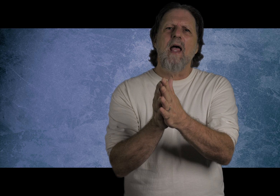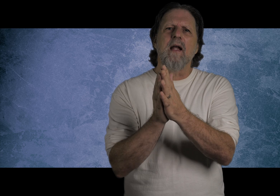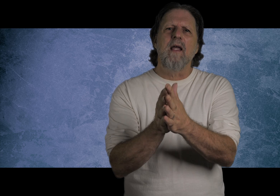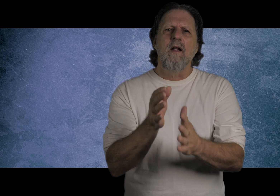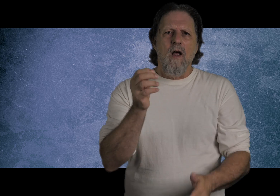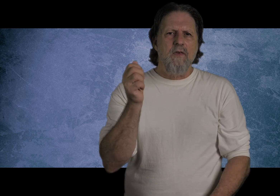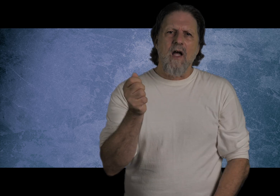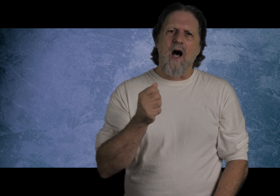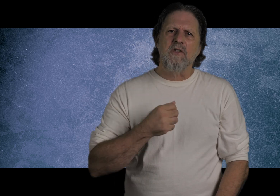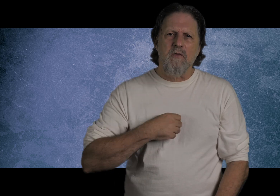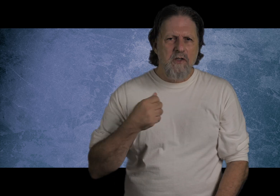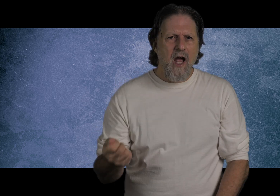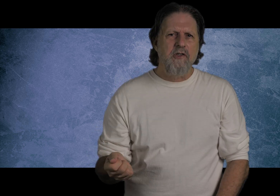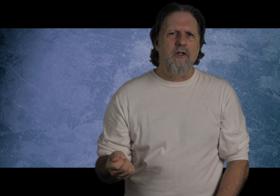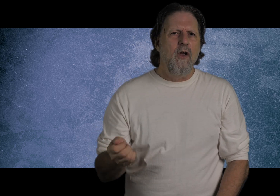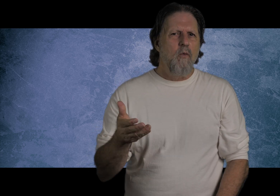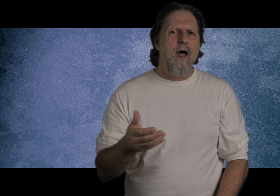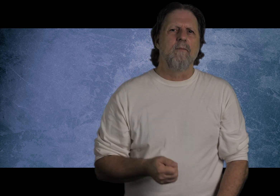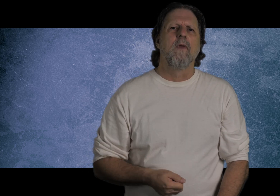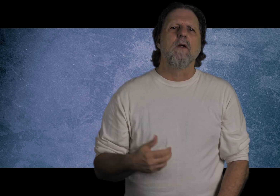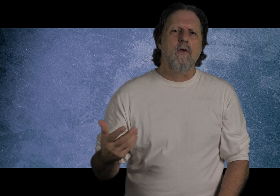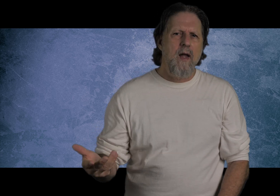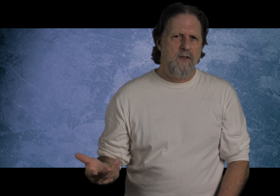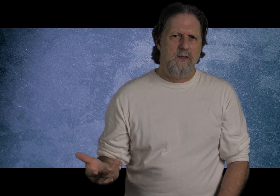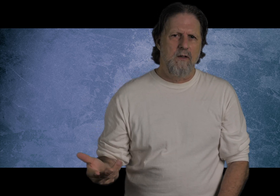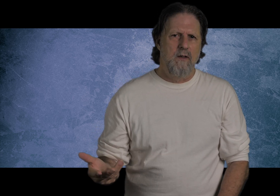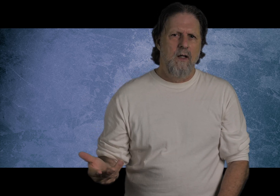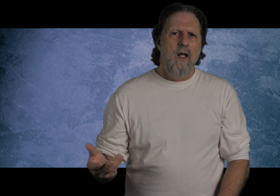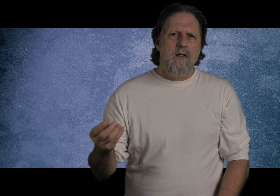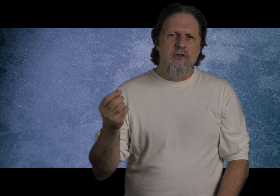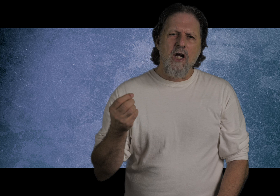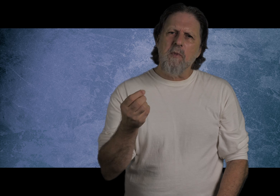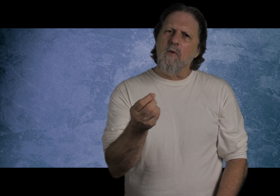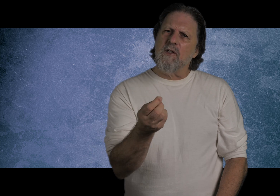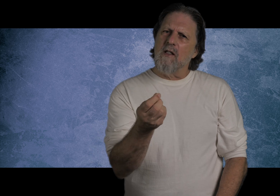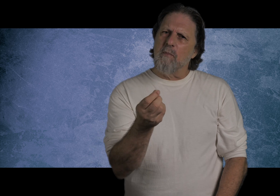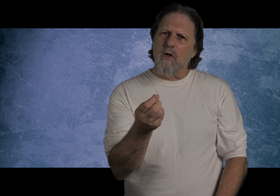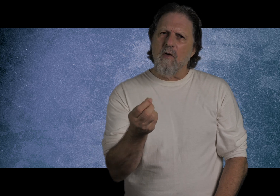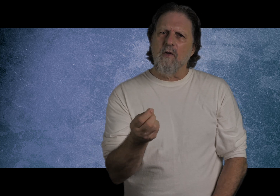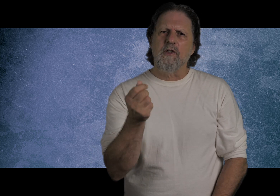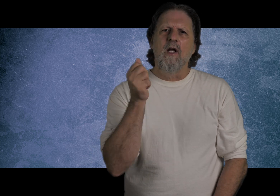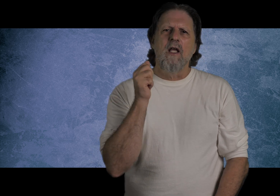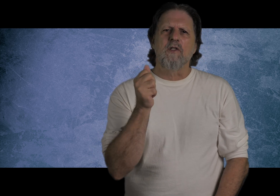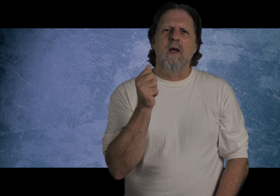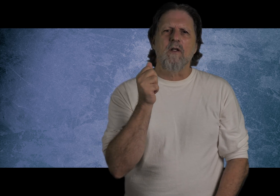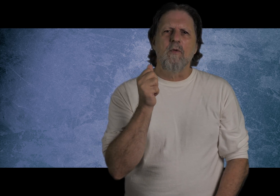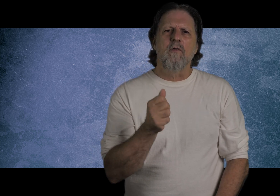and again of the cost of rejection. Why? Grace. The judgment we see in the book of Revelation is meant to move